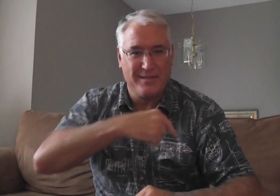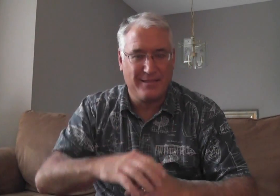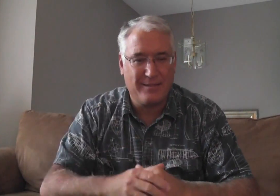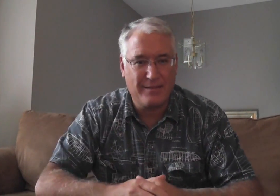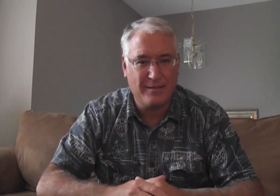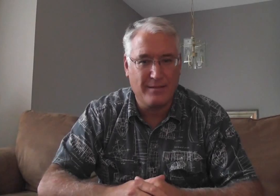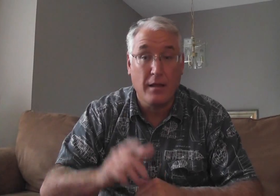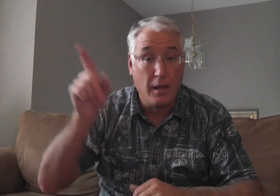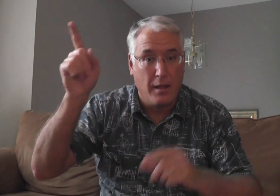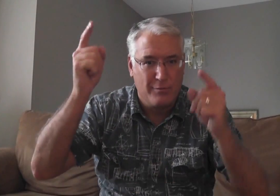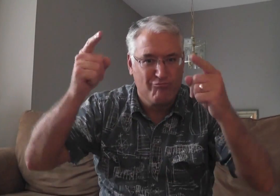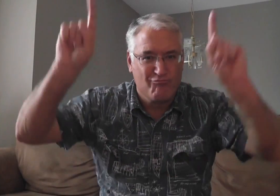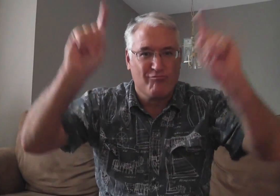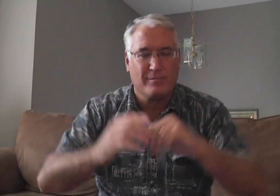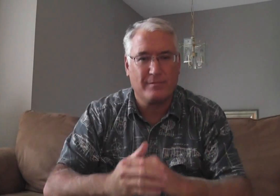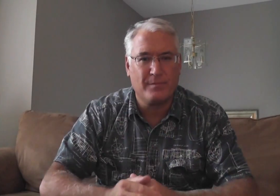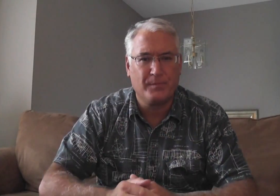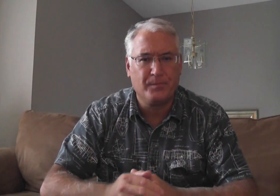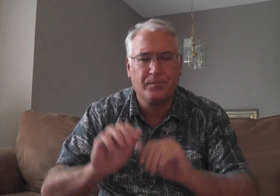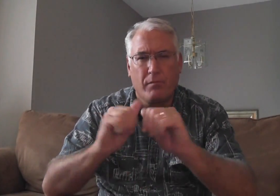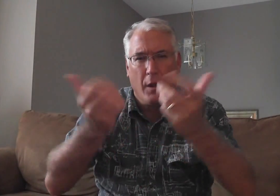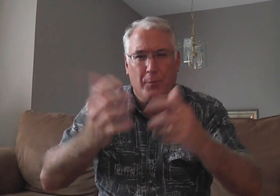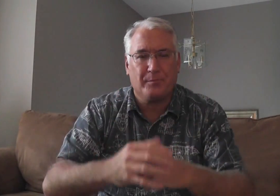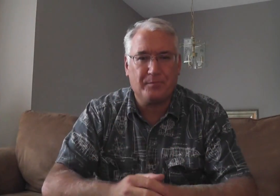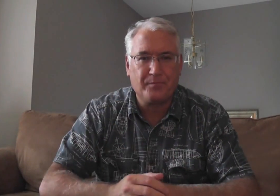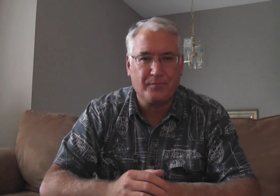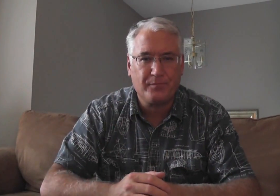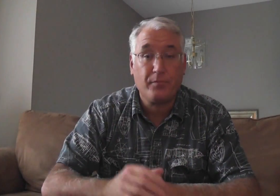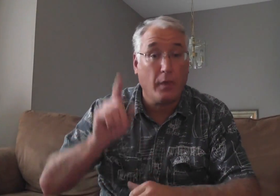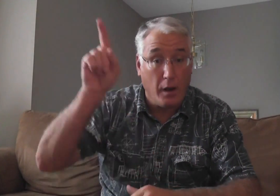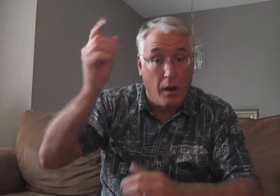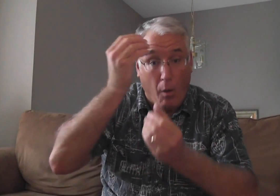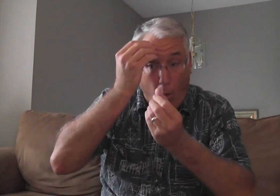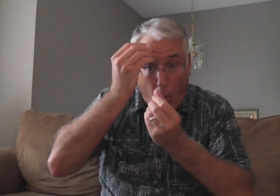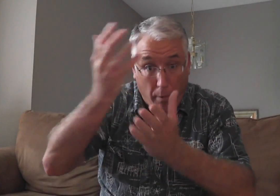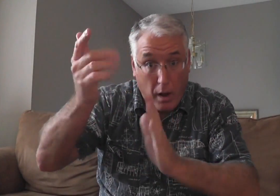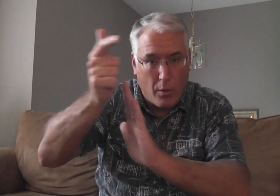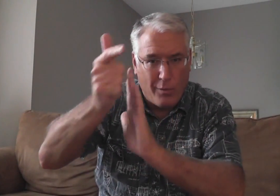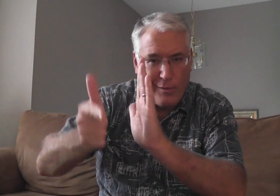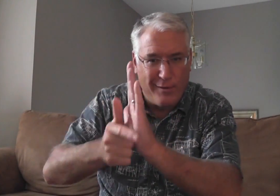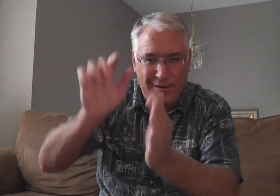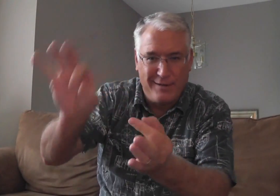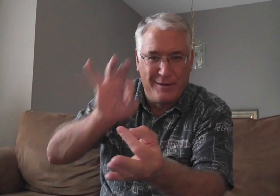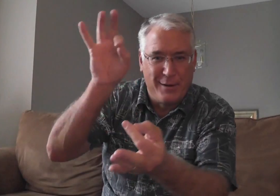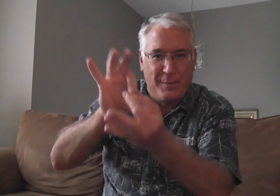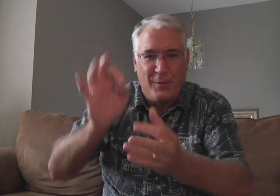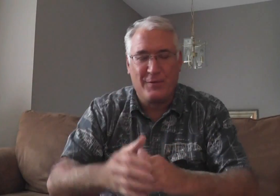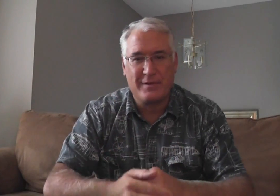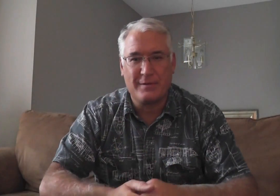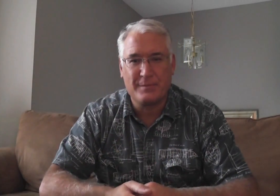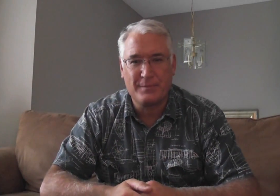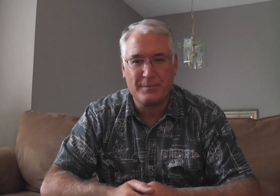for us. He was successful. Well, how does that work? Well, he obeyed all of the laws perfectly.